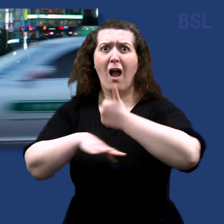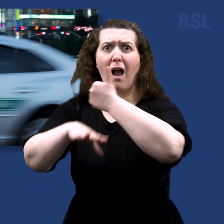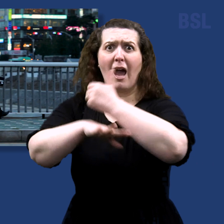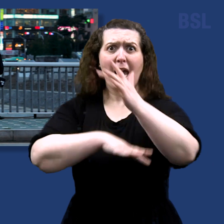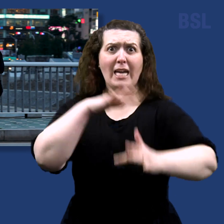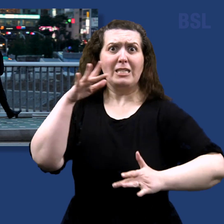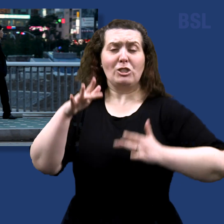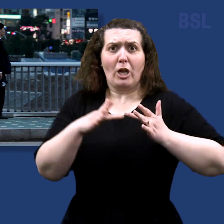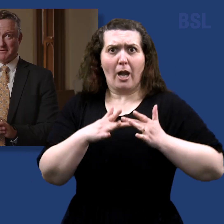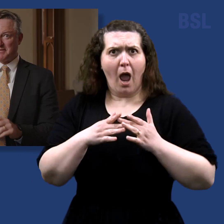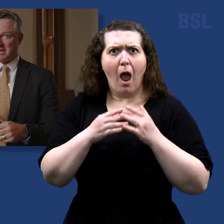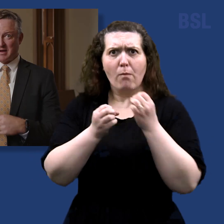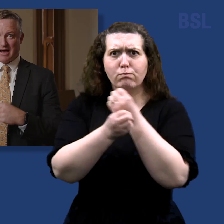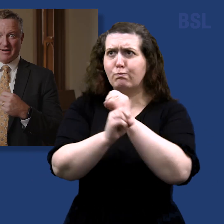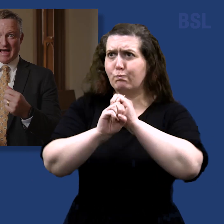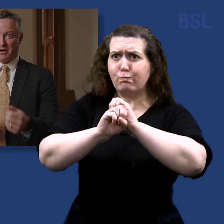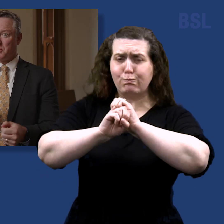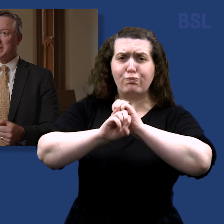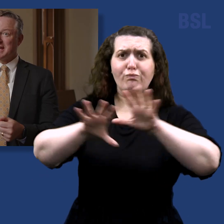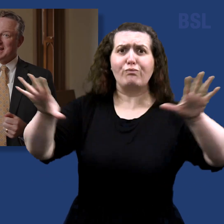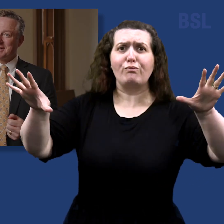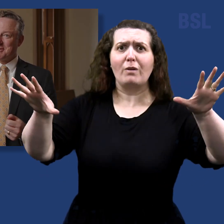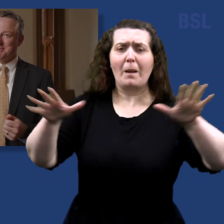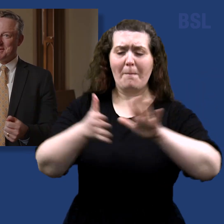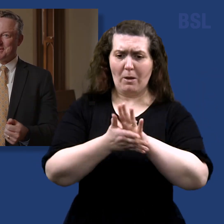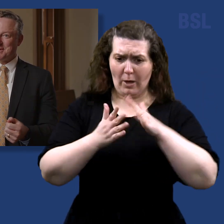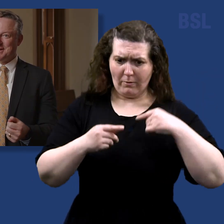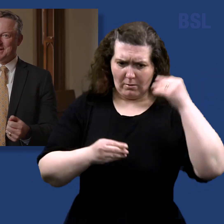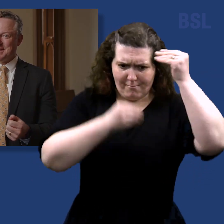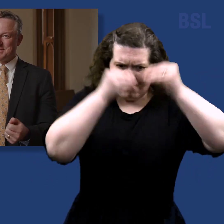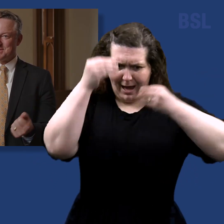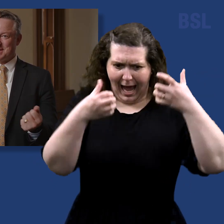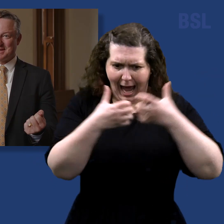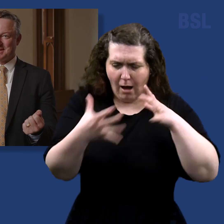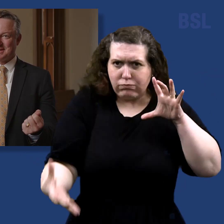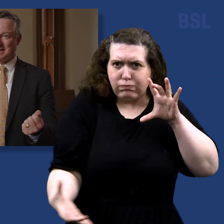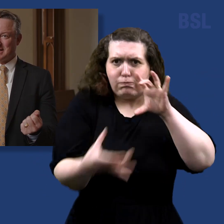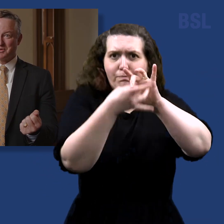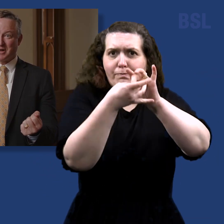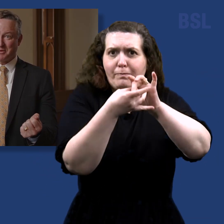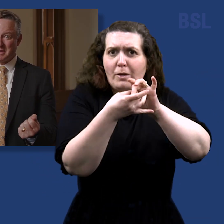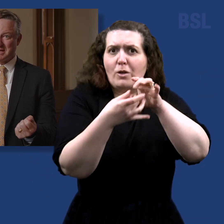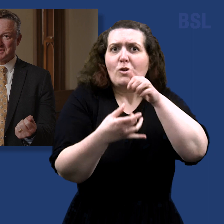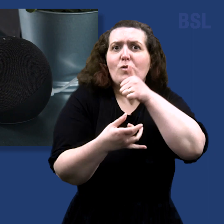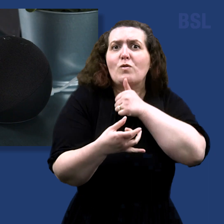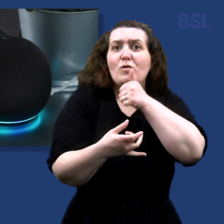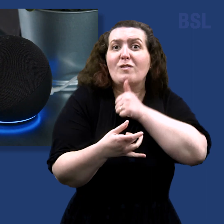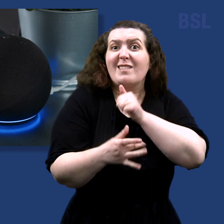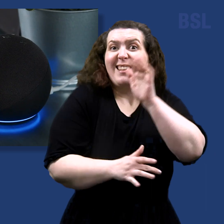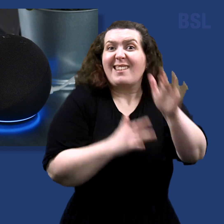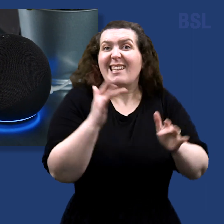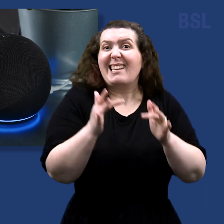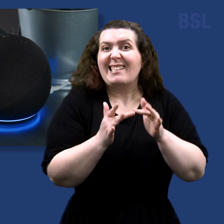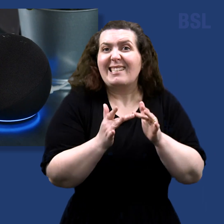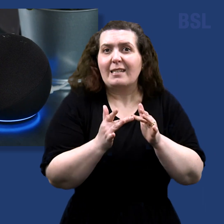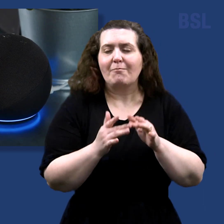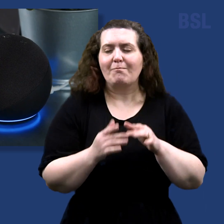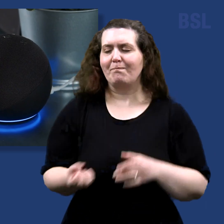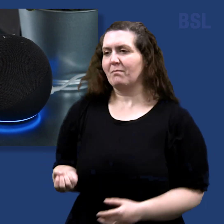to continue to figure out how do we connect with people using electronic means. Hi. Welcome to the